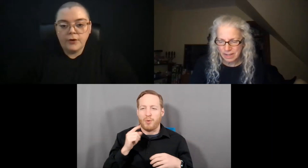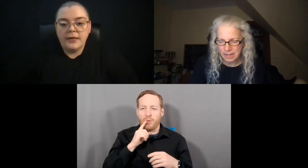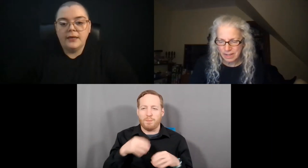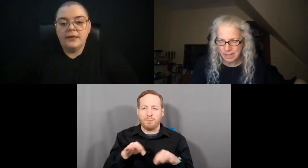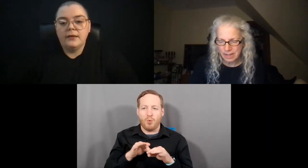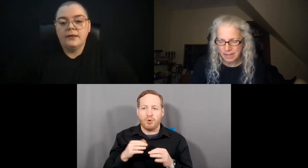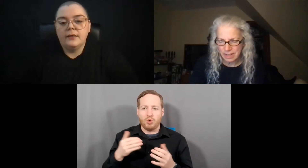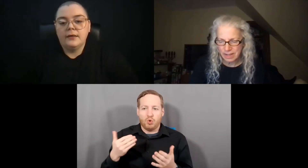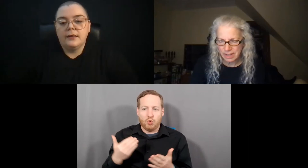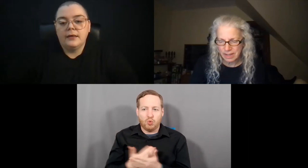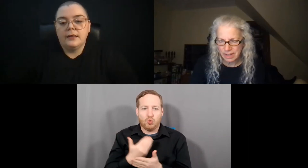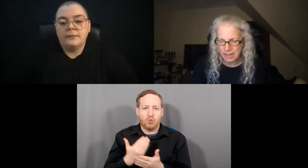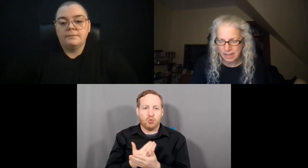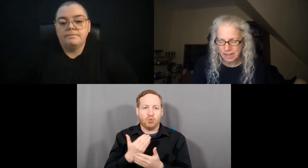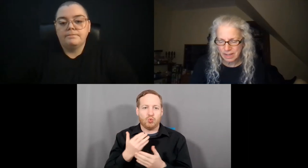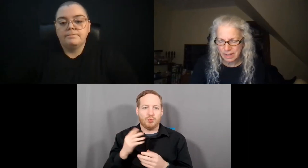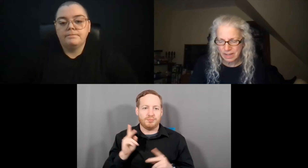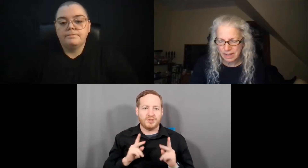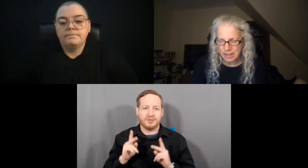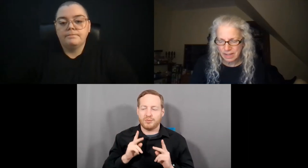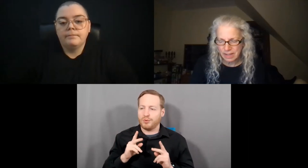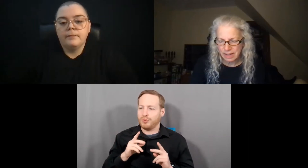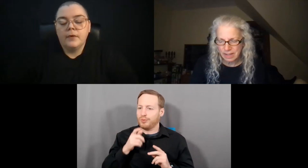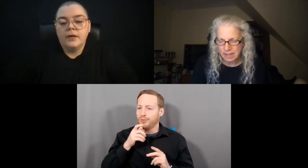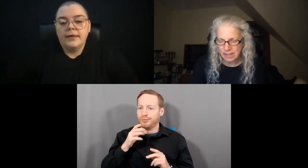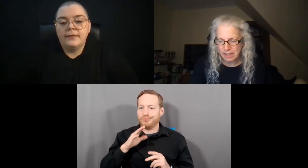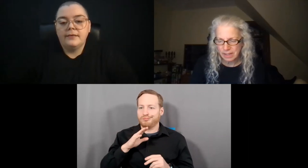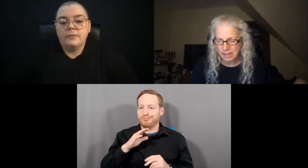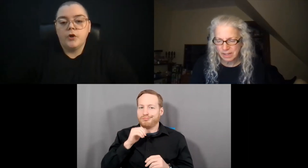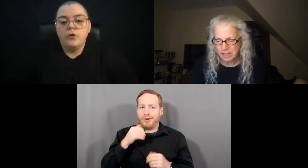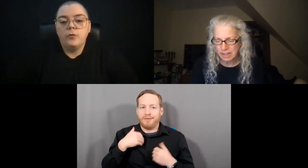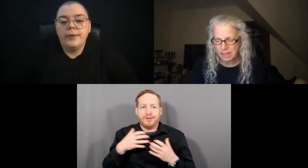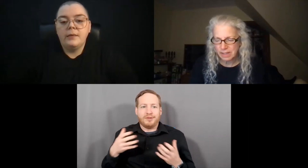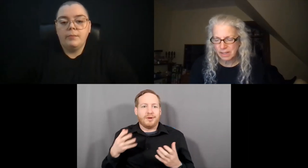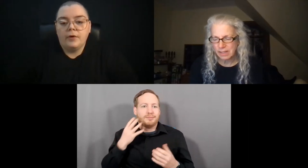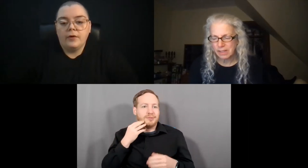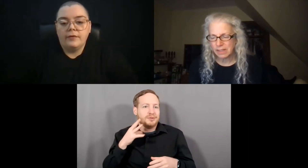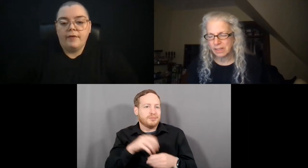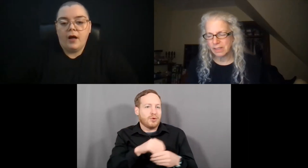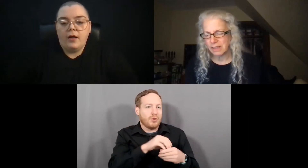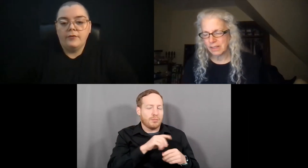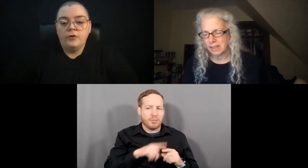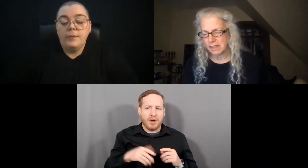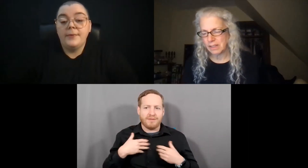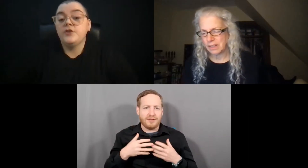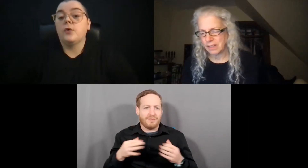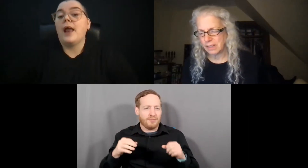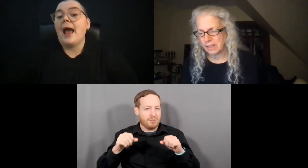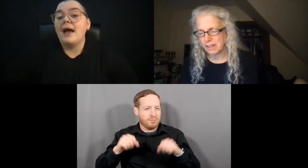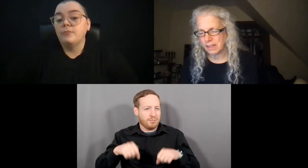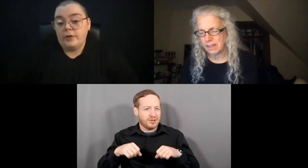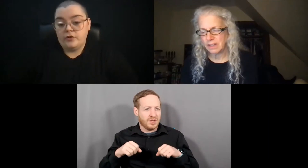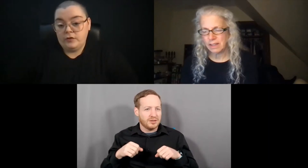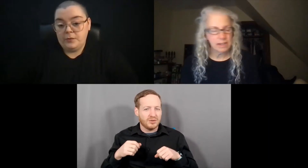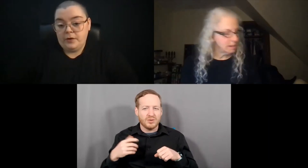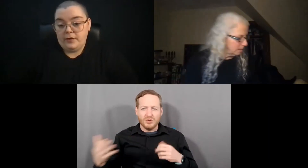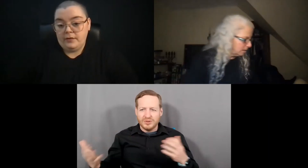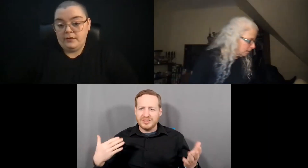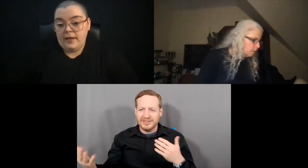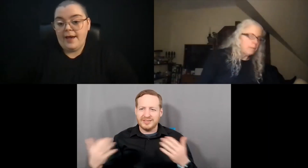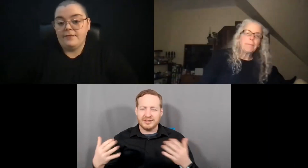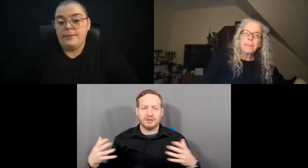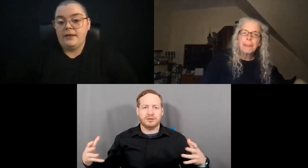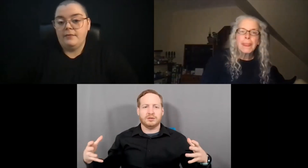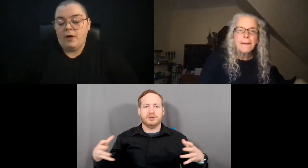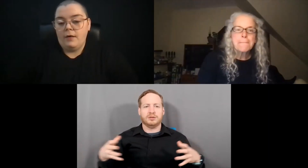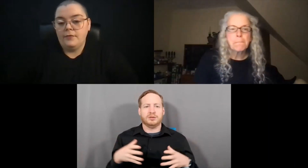training, get some new people involved who maybe don't have much experience,